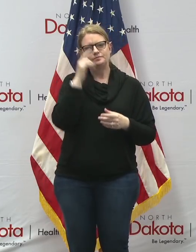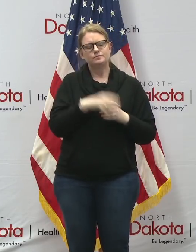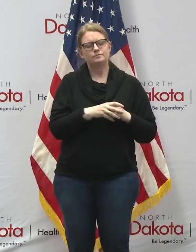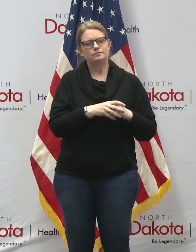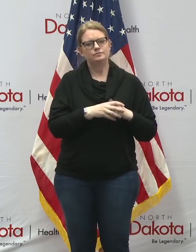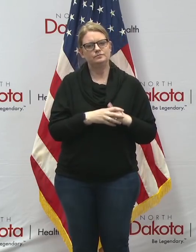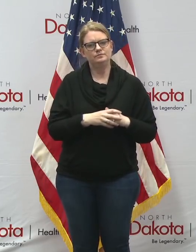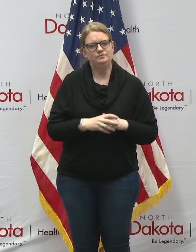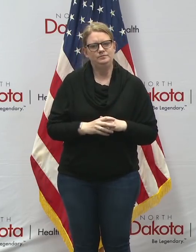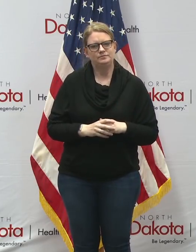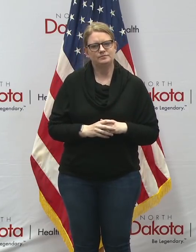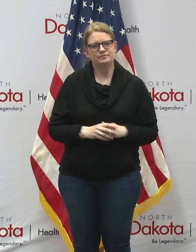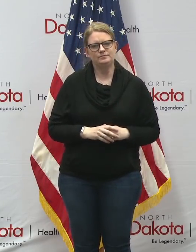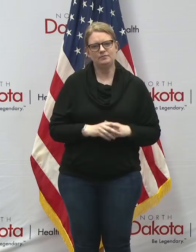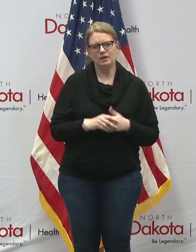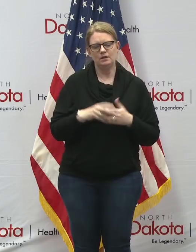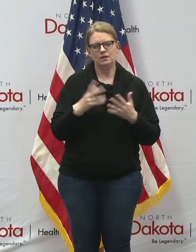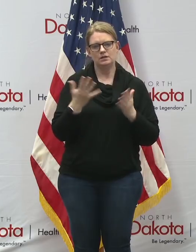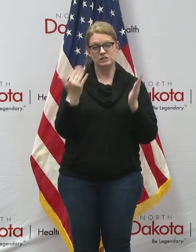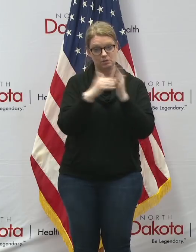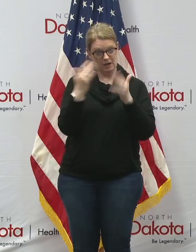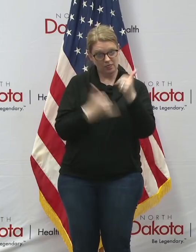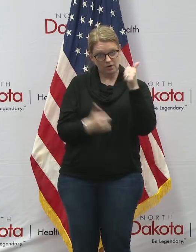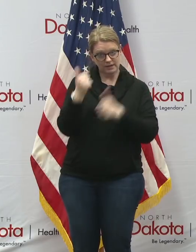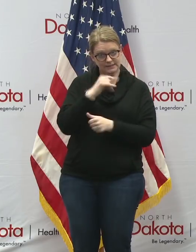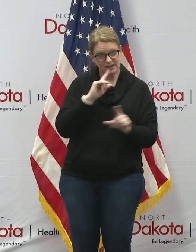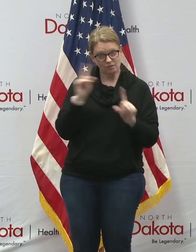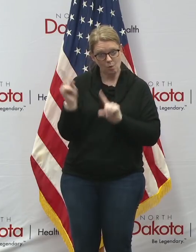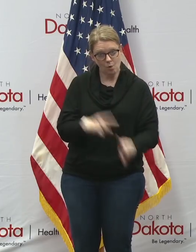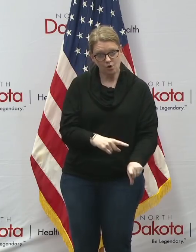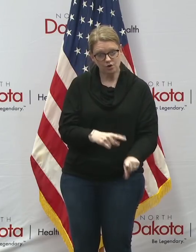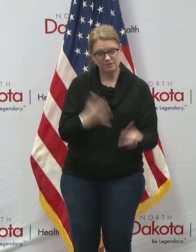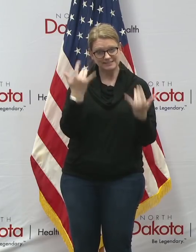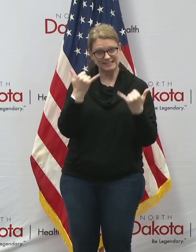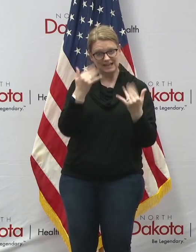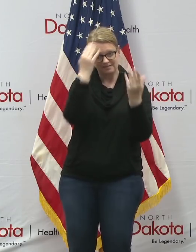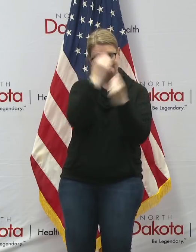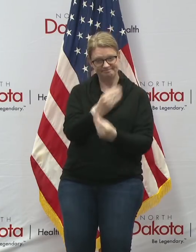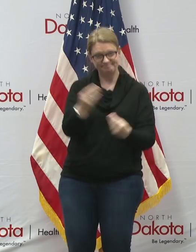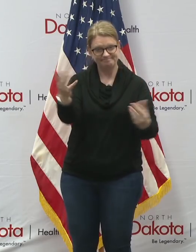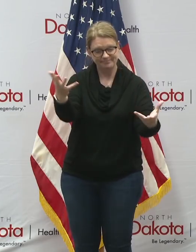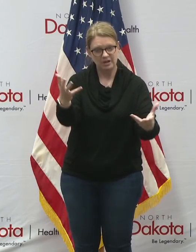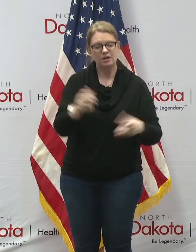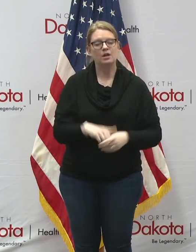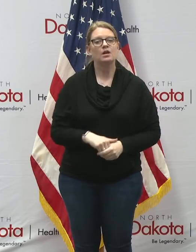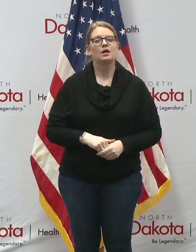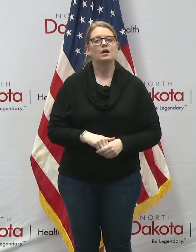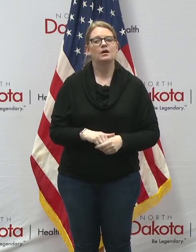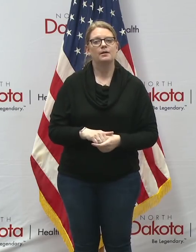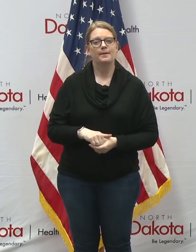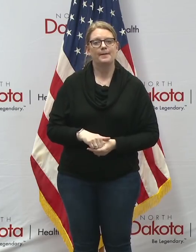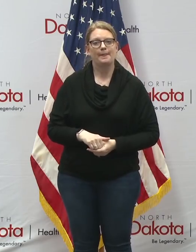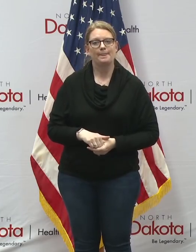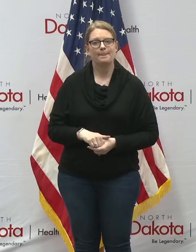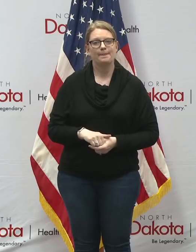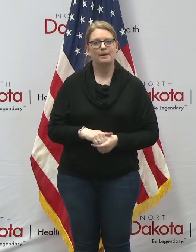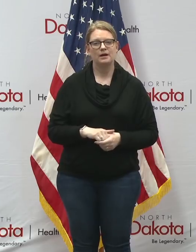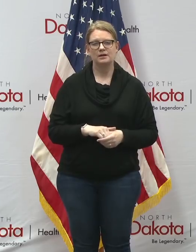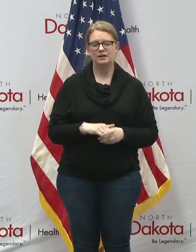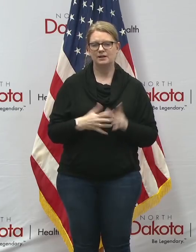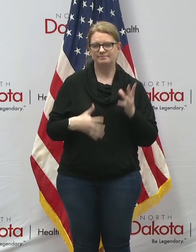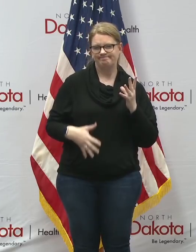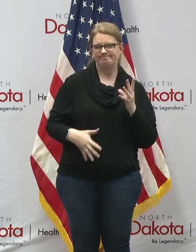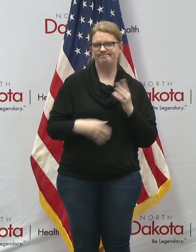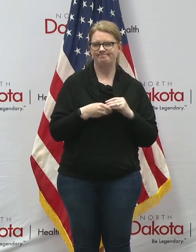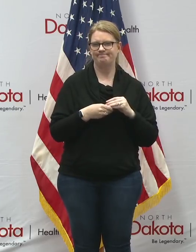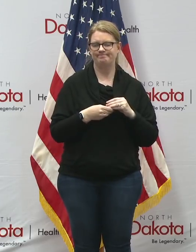another uh uh executive order going out today uh and this uh executive order uh sort of dovetails or